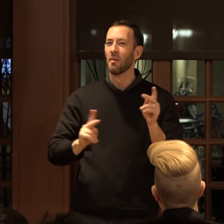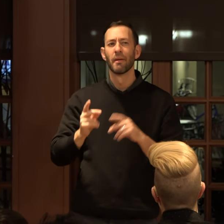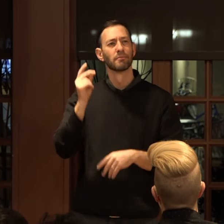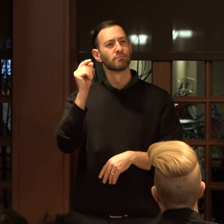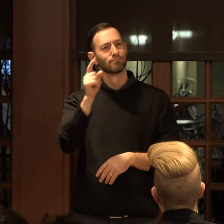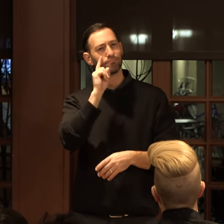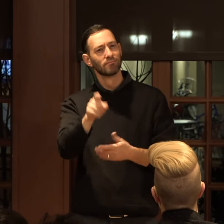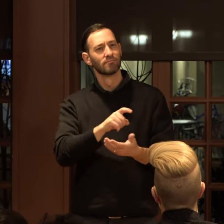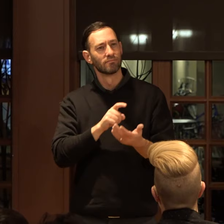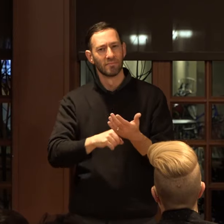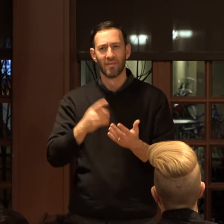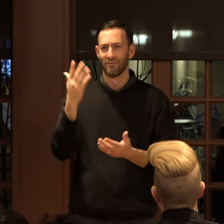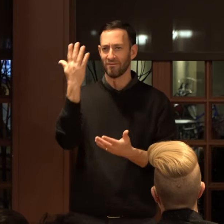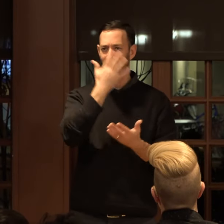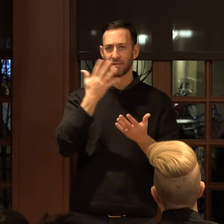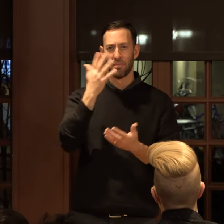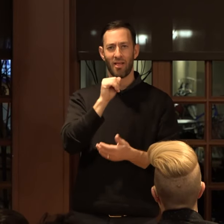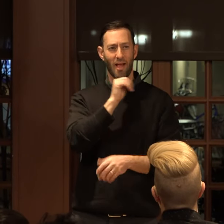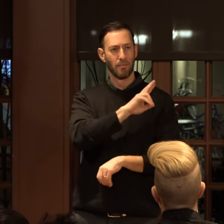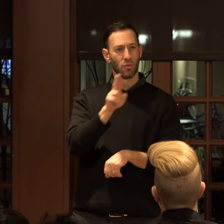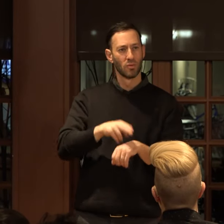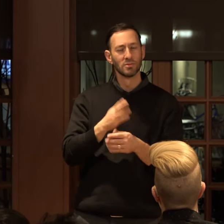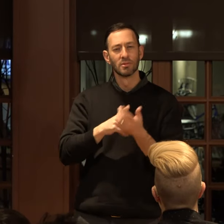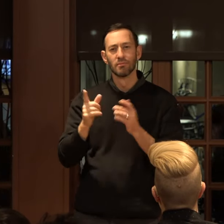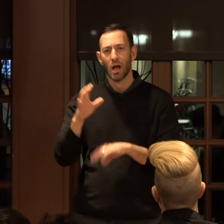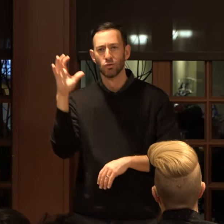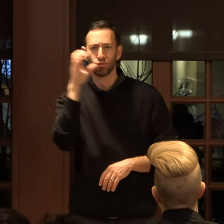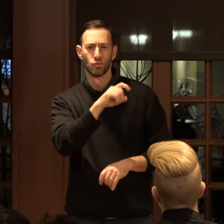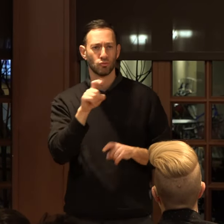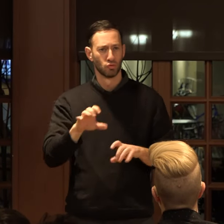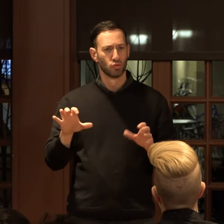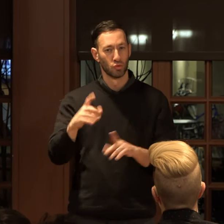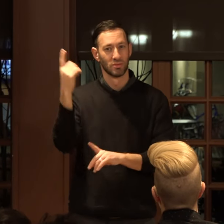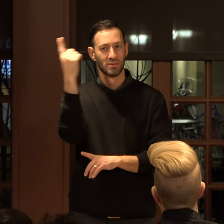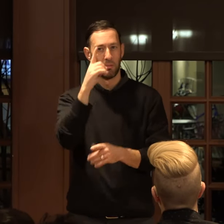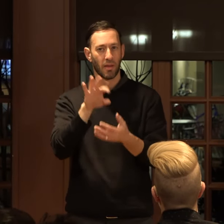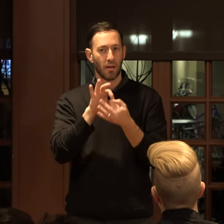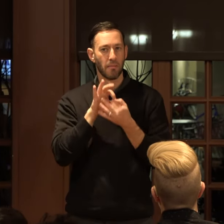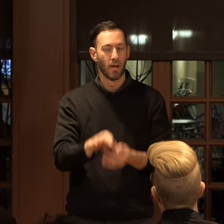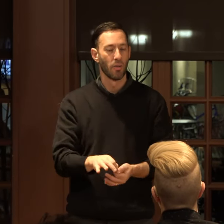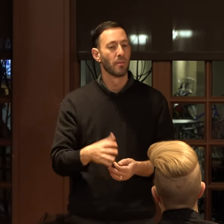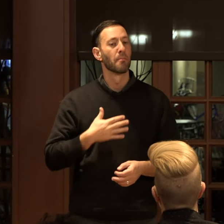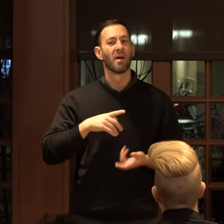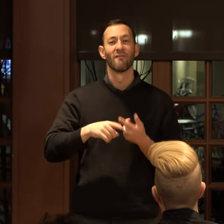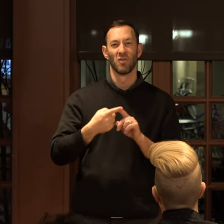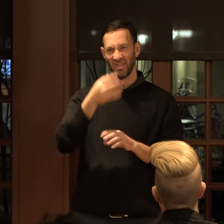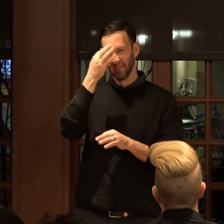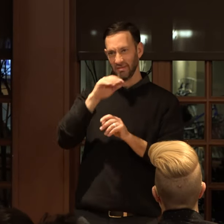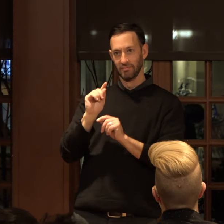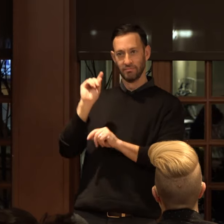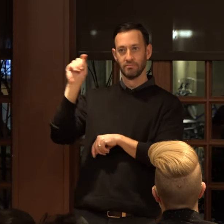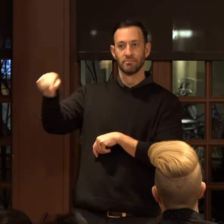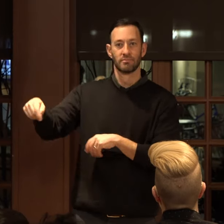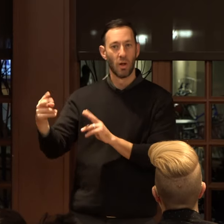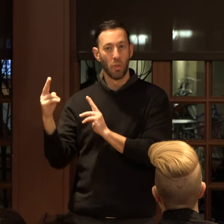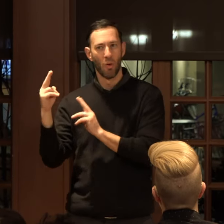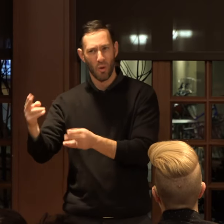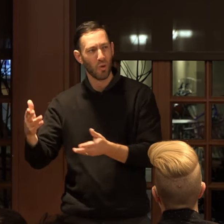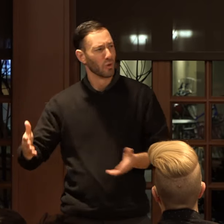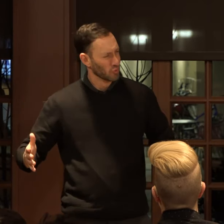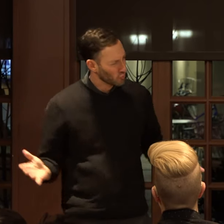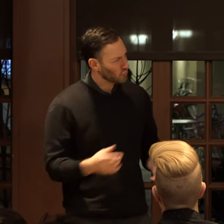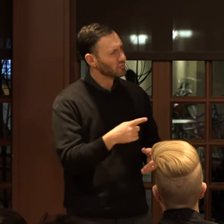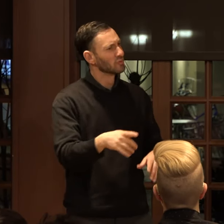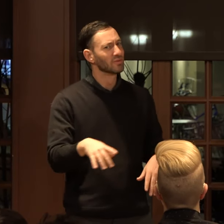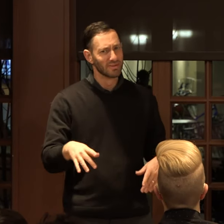notice visible abnormalities, and some are quick to assume that they should do something about them. My friend down the hall has encouraged me to take medication